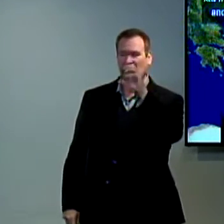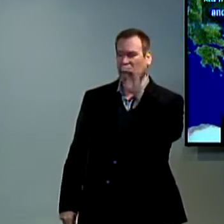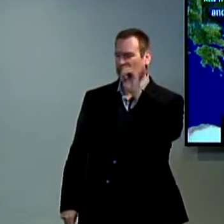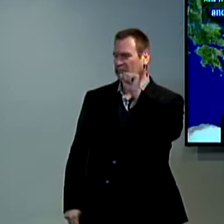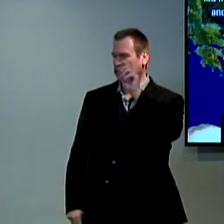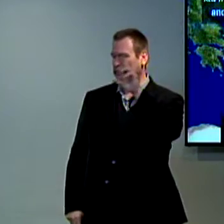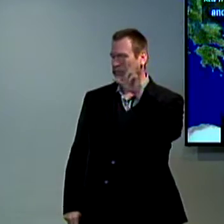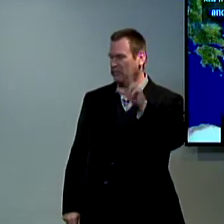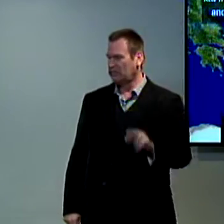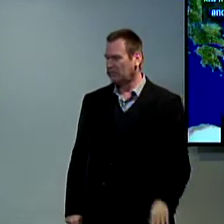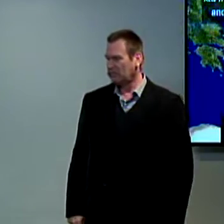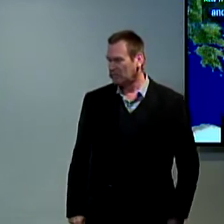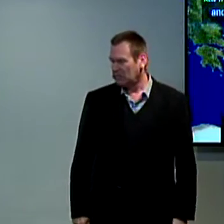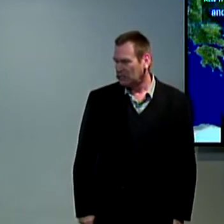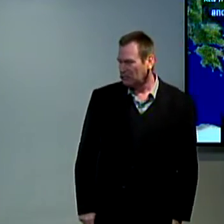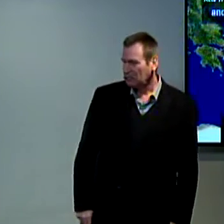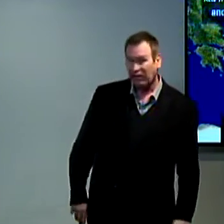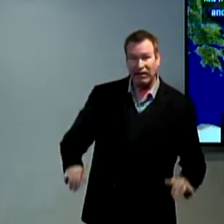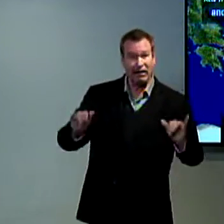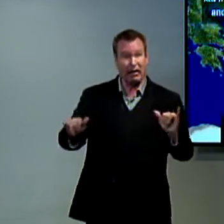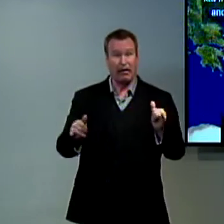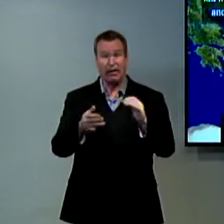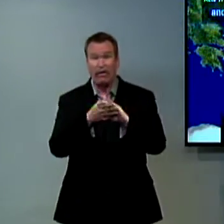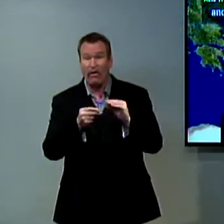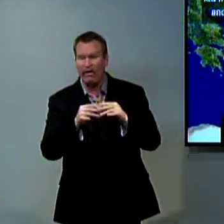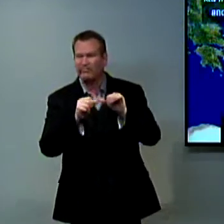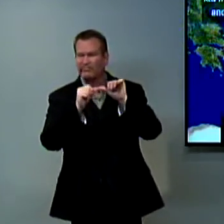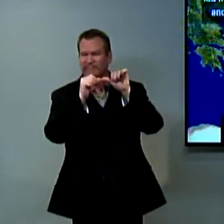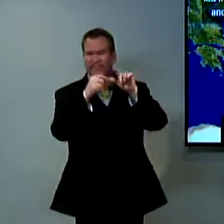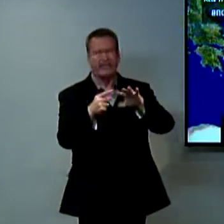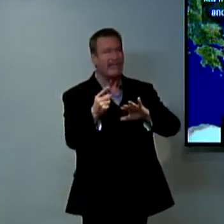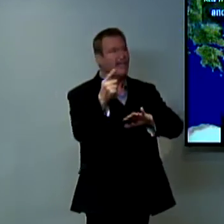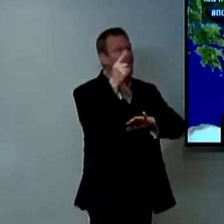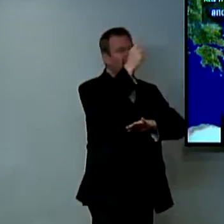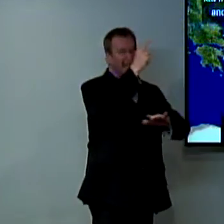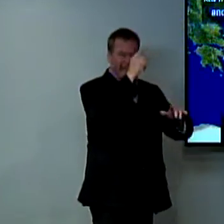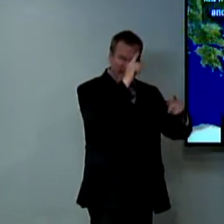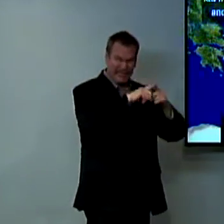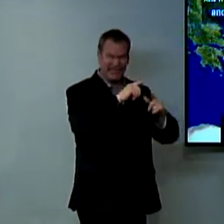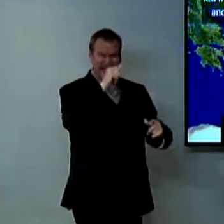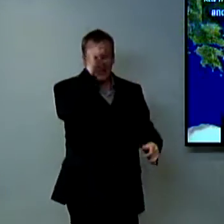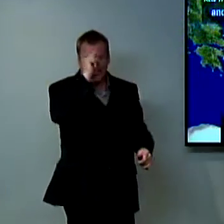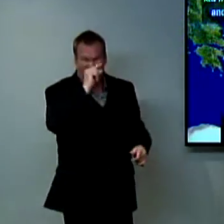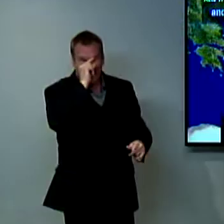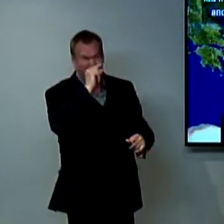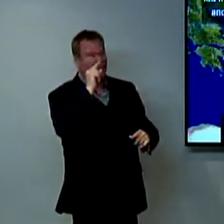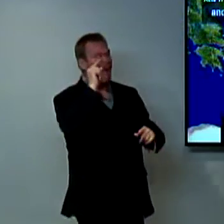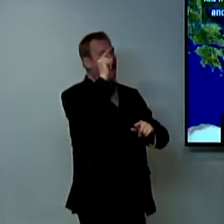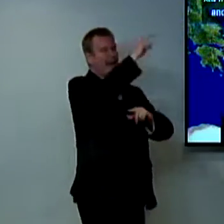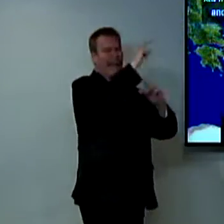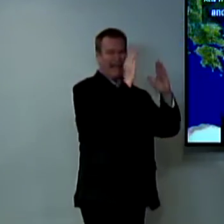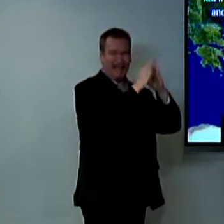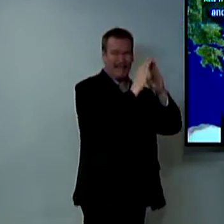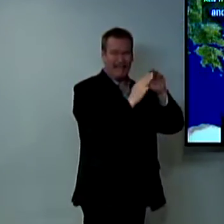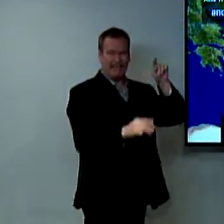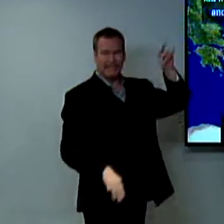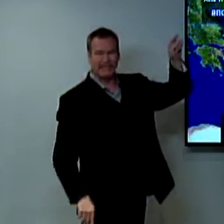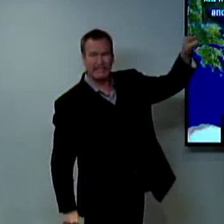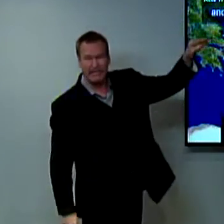don't want him as our king we want the Roman king Caesar that's what they were saying now and all of this goes back and we go back and greet